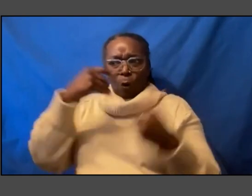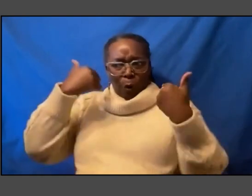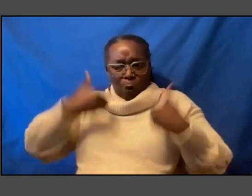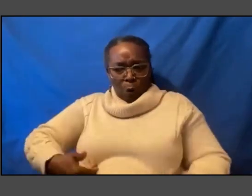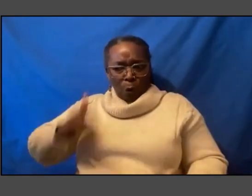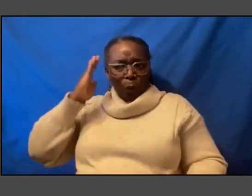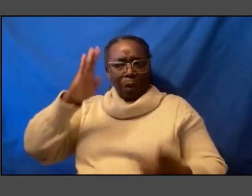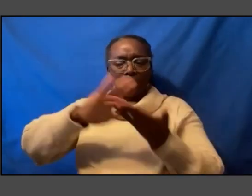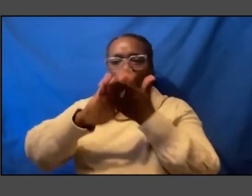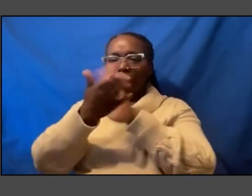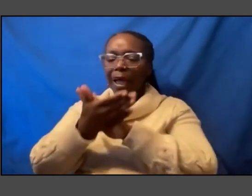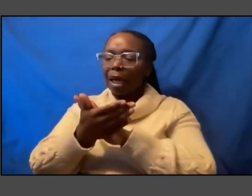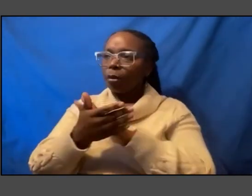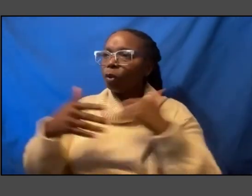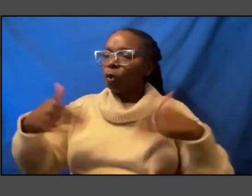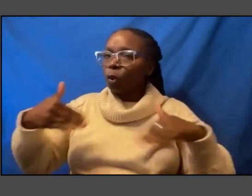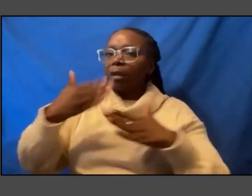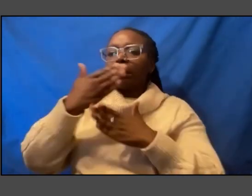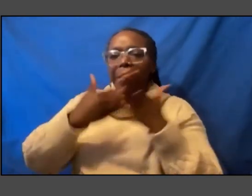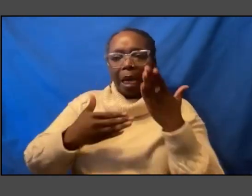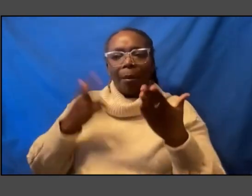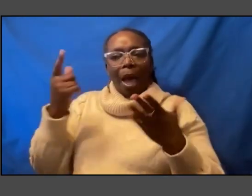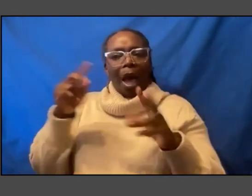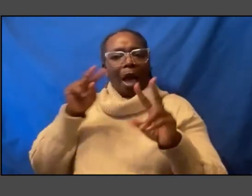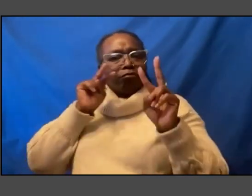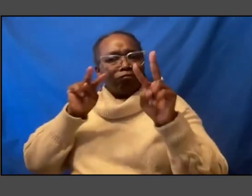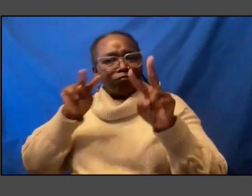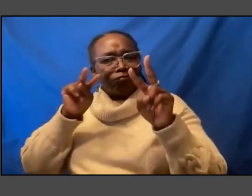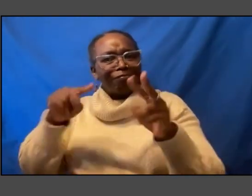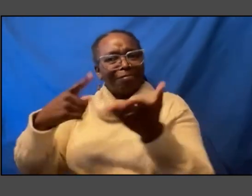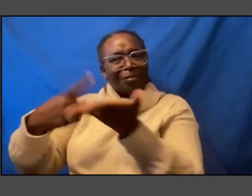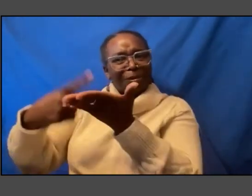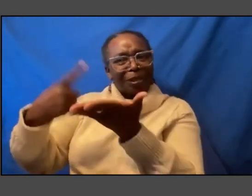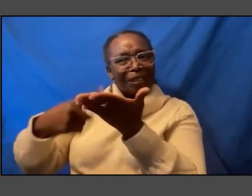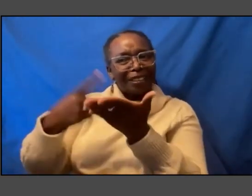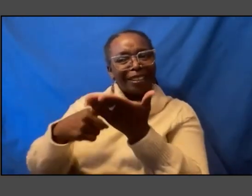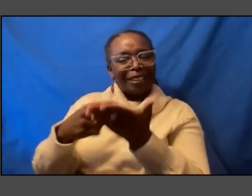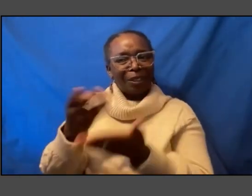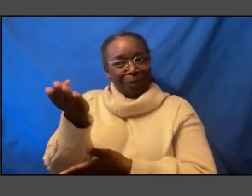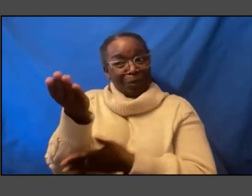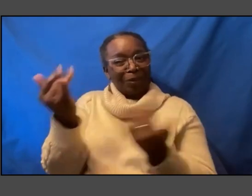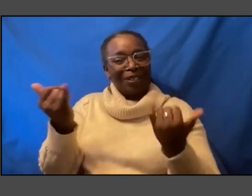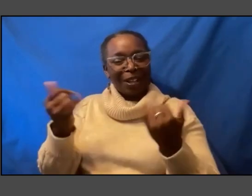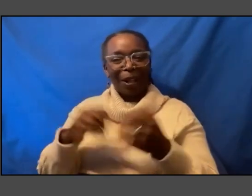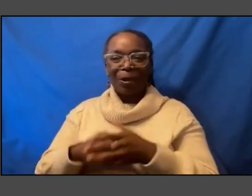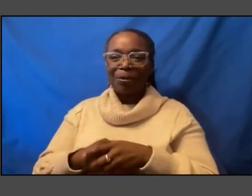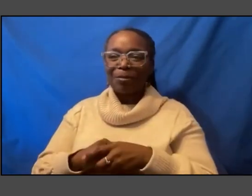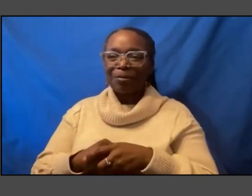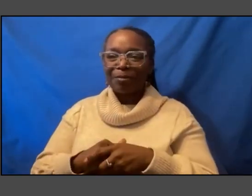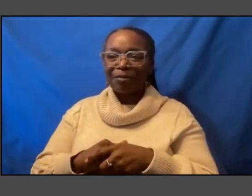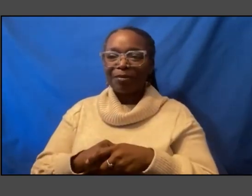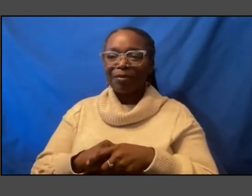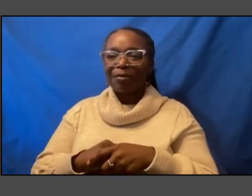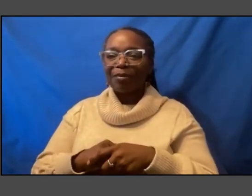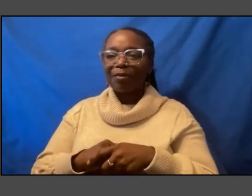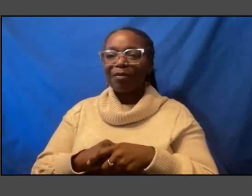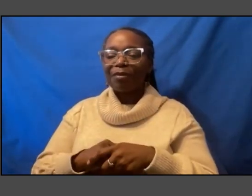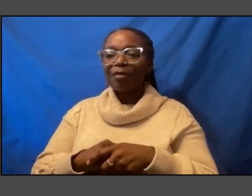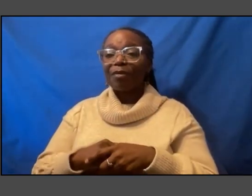some of the things I'm looking forward to discussing with you today so as we begin let me give a brief